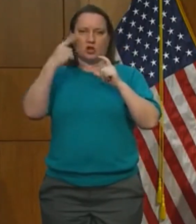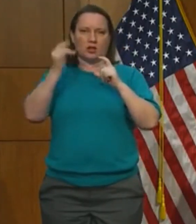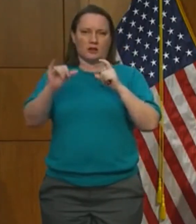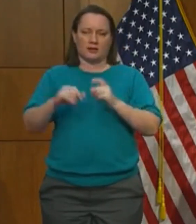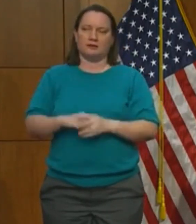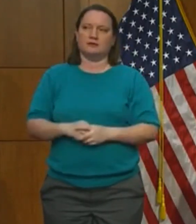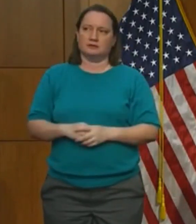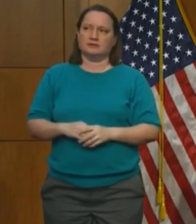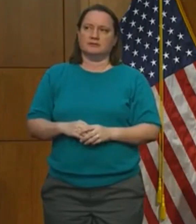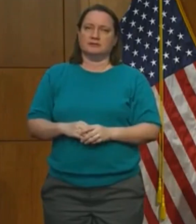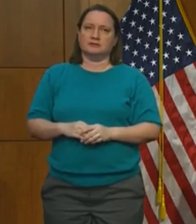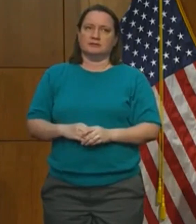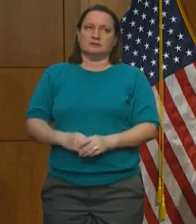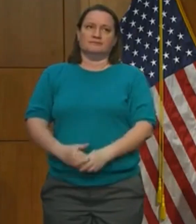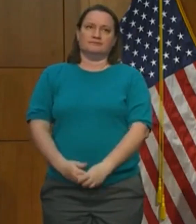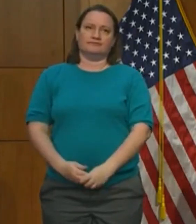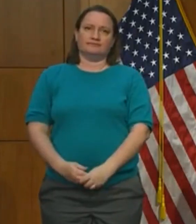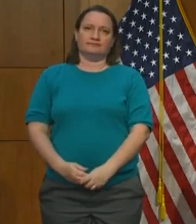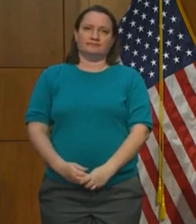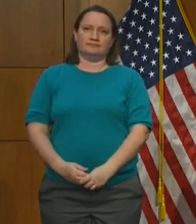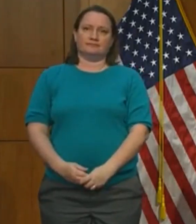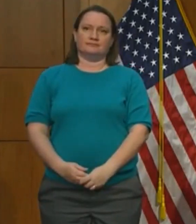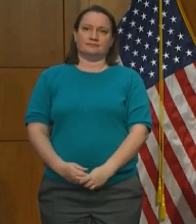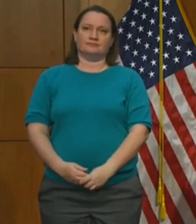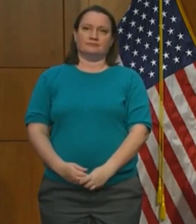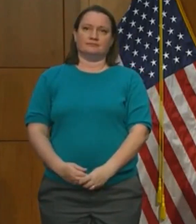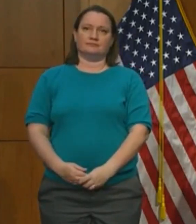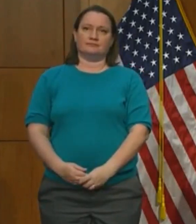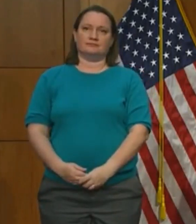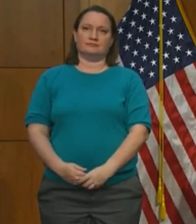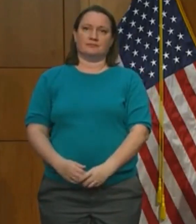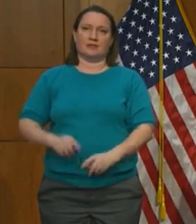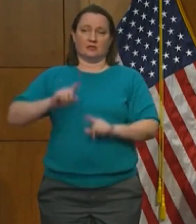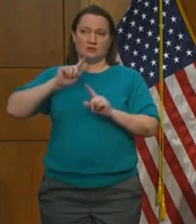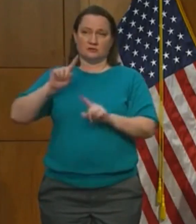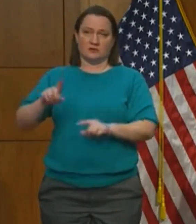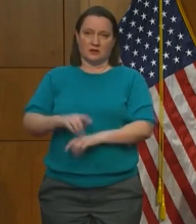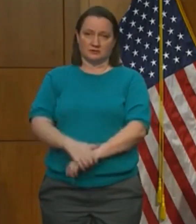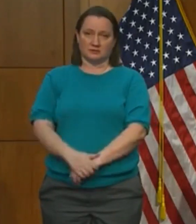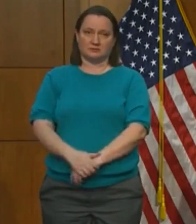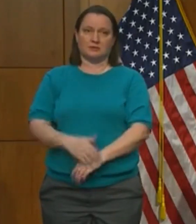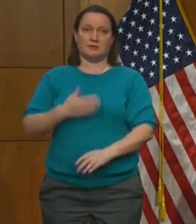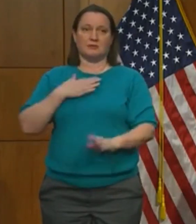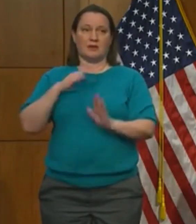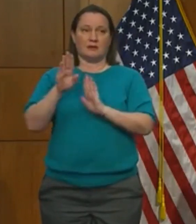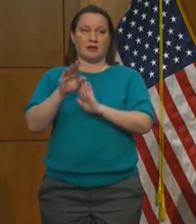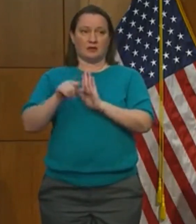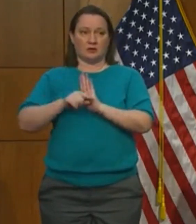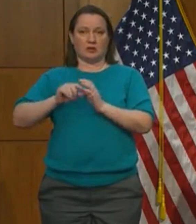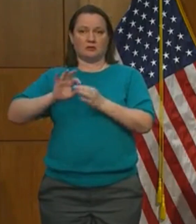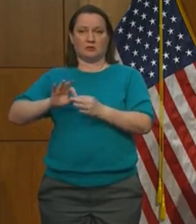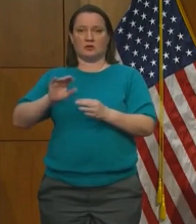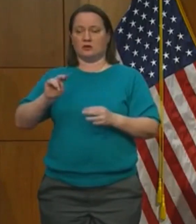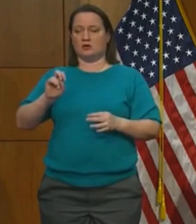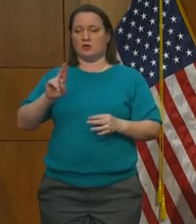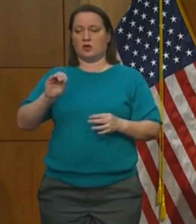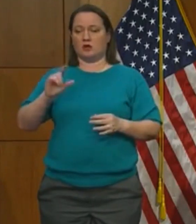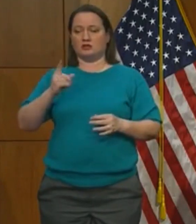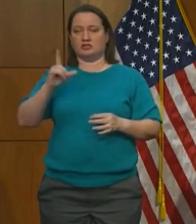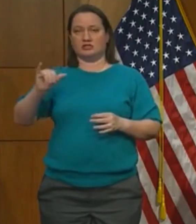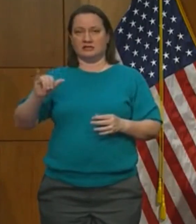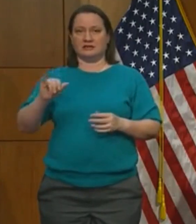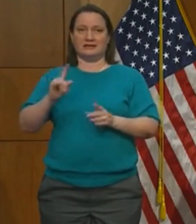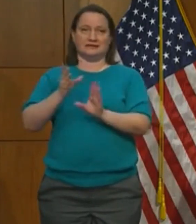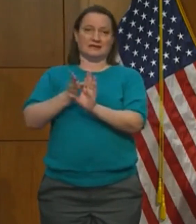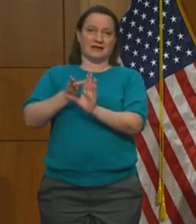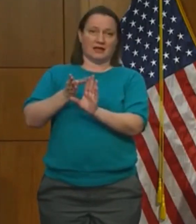would just say that in response that my background in neurology and psychiatry is to